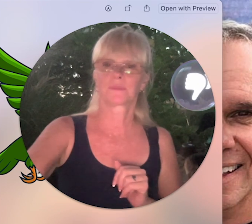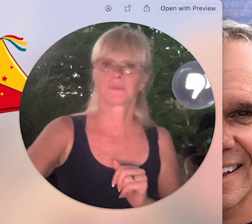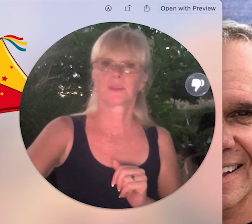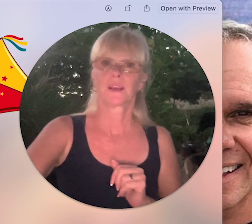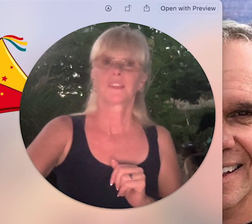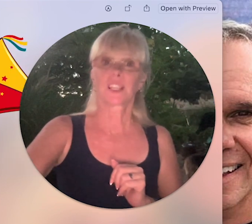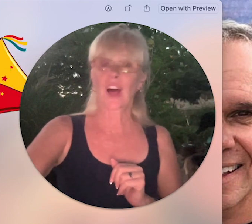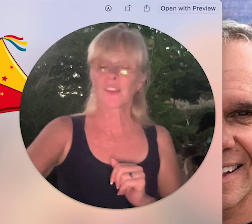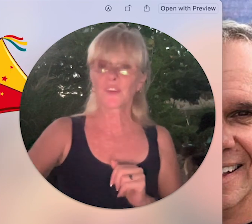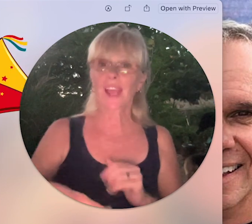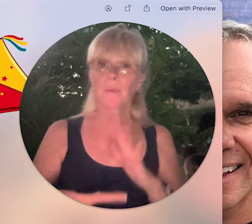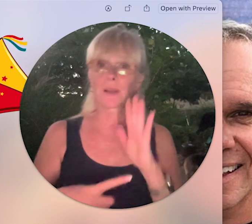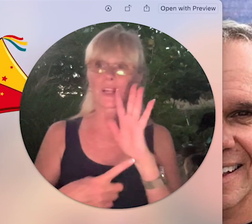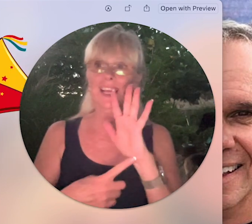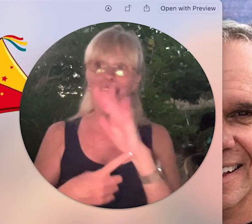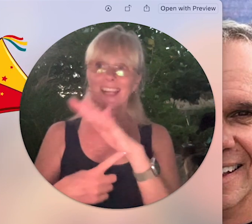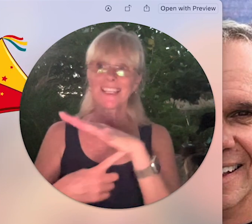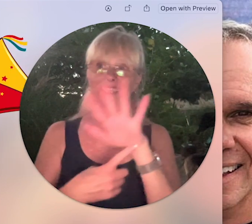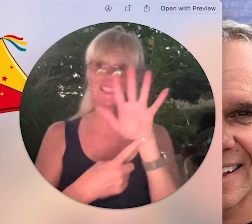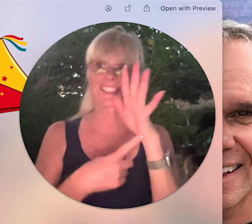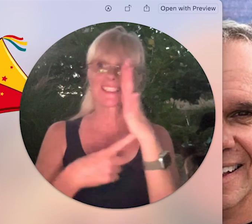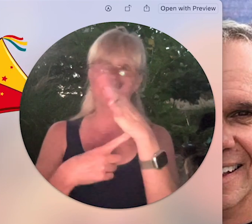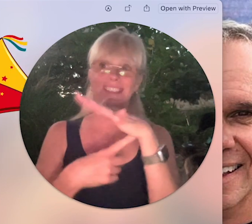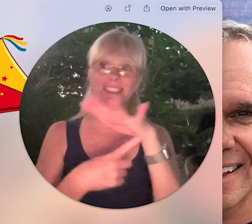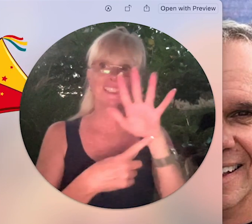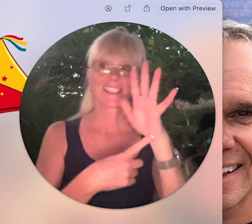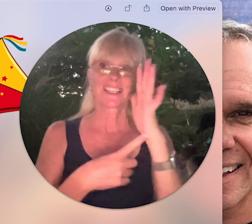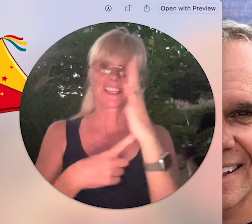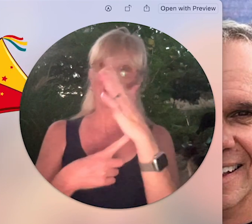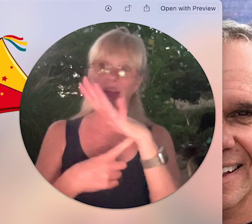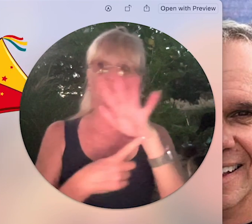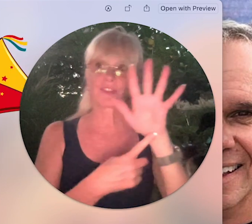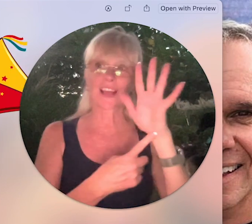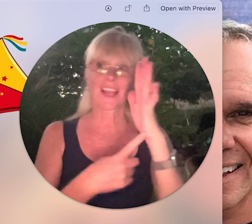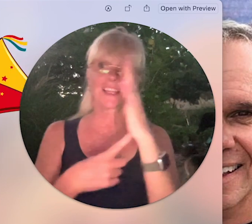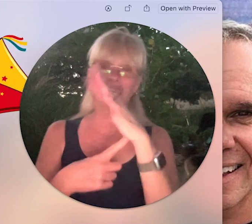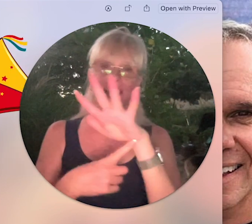it's a lot of vocabulary kite okay we're flying the kite